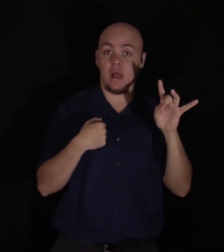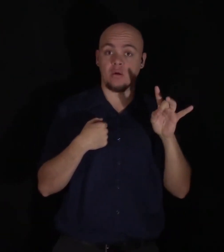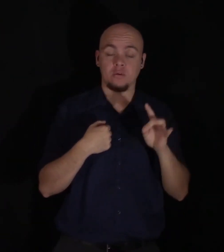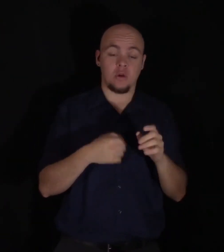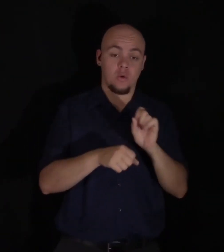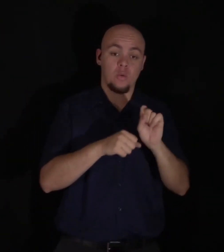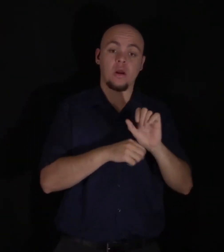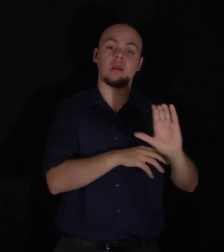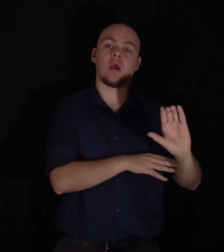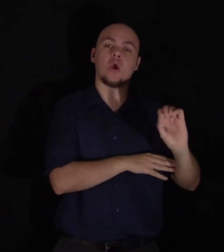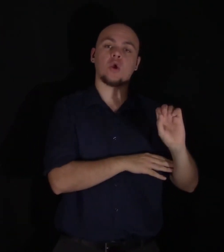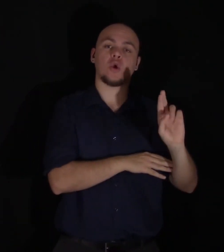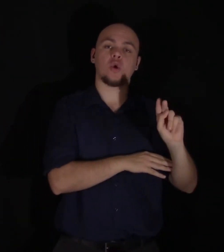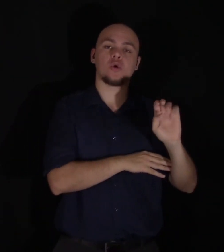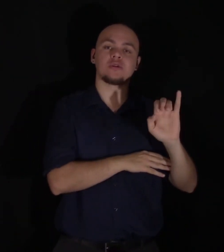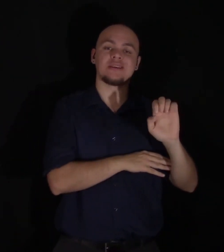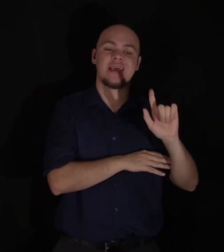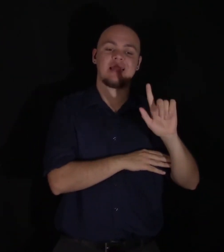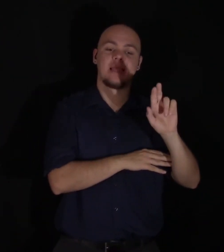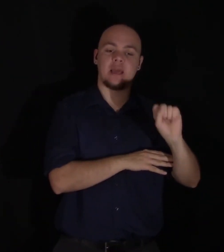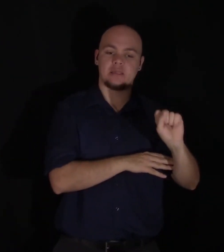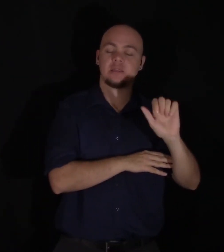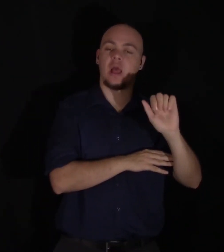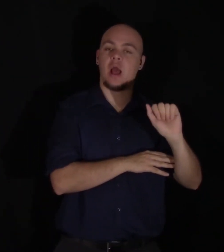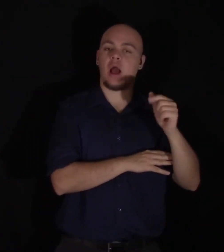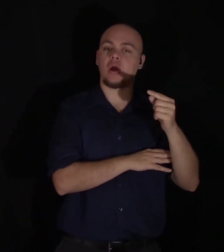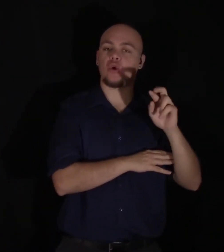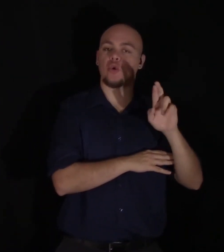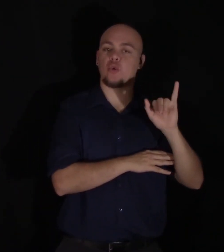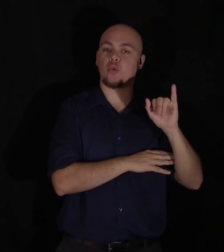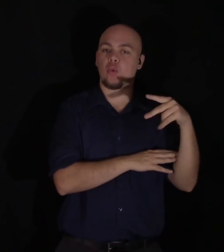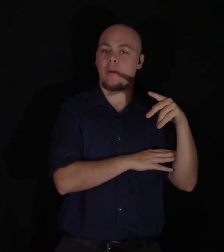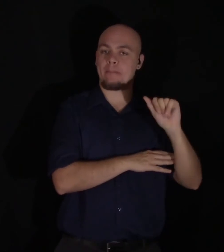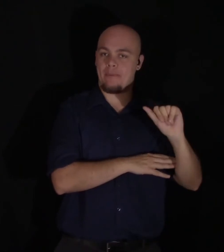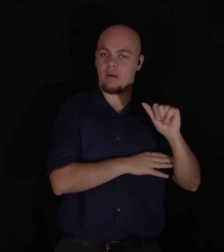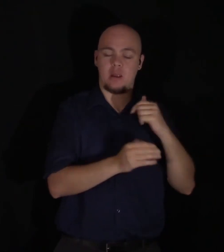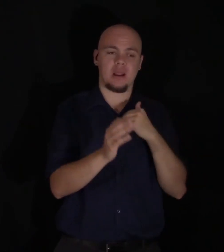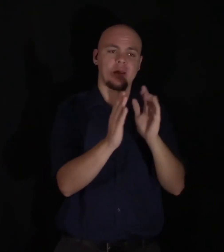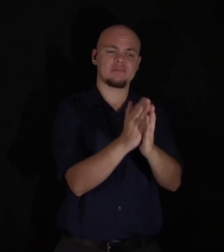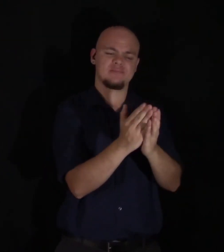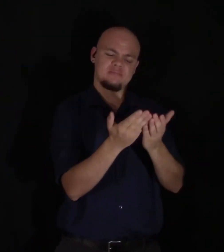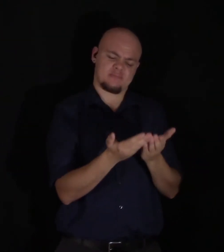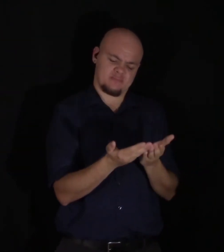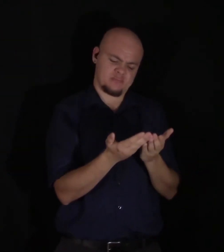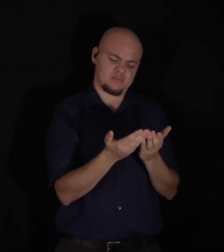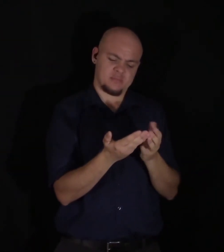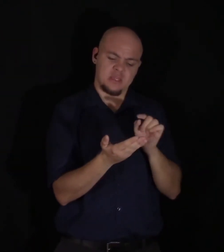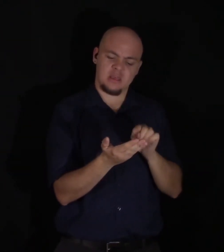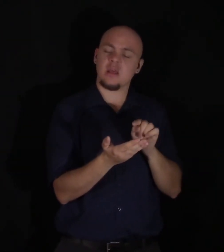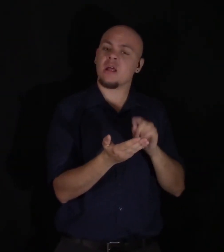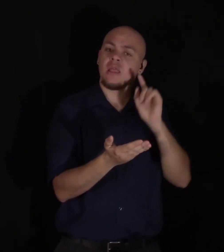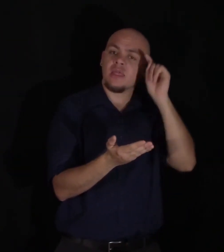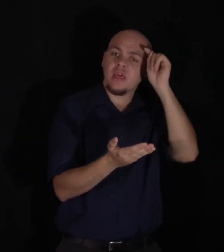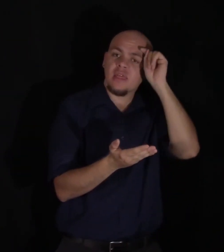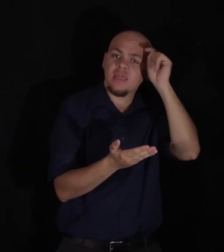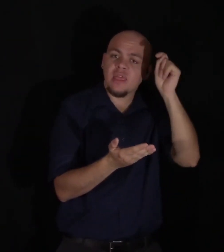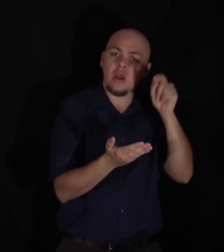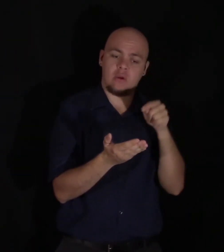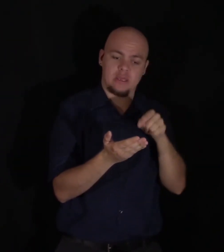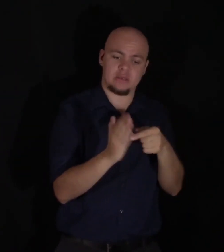Cornelius Agrippa. I opened it with apathy. The theory which he attempts to demonstrate, and the